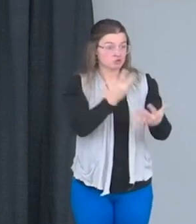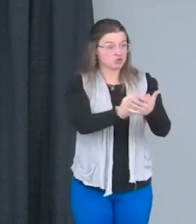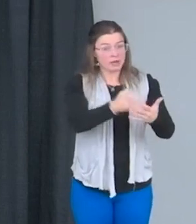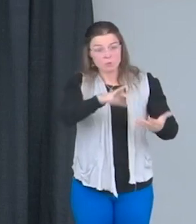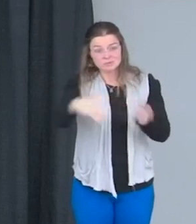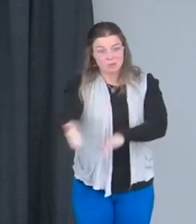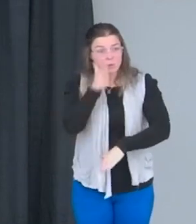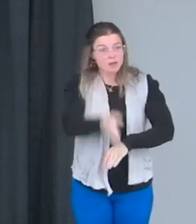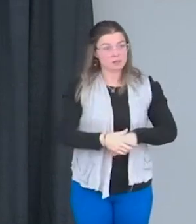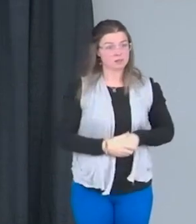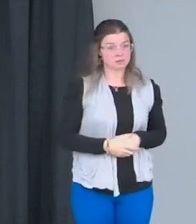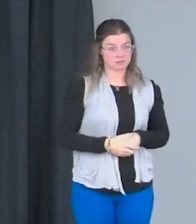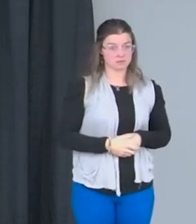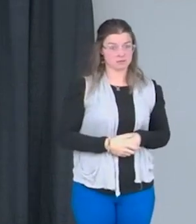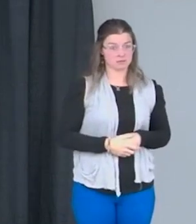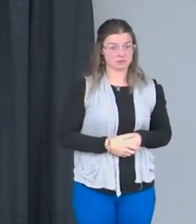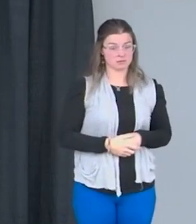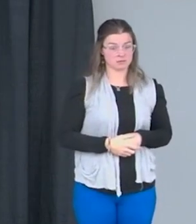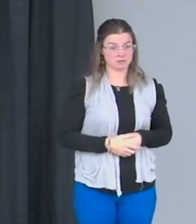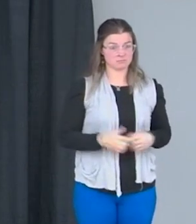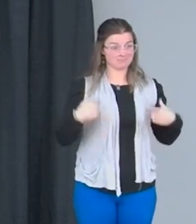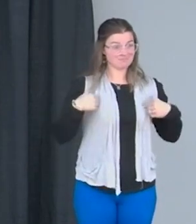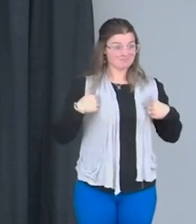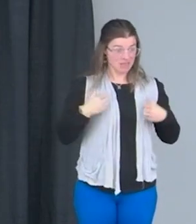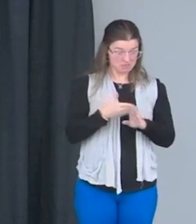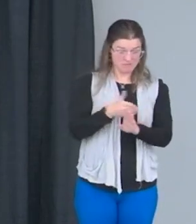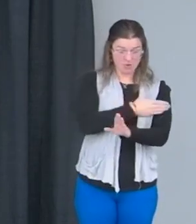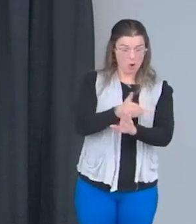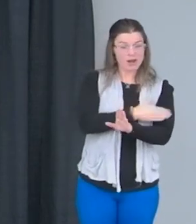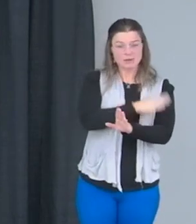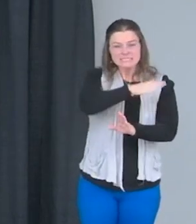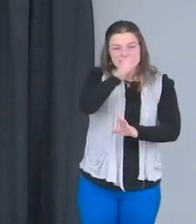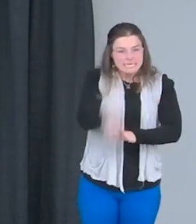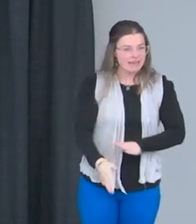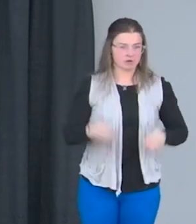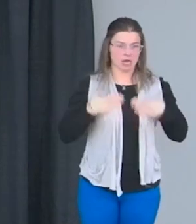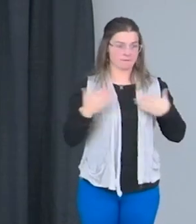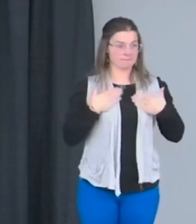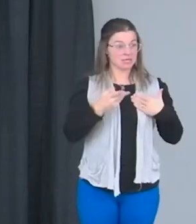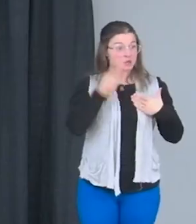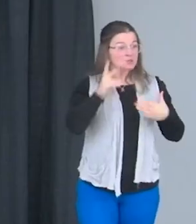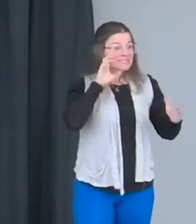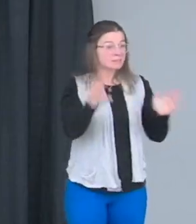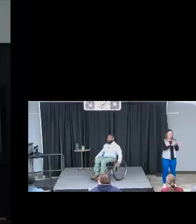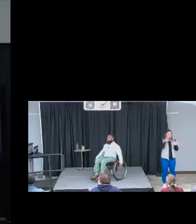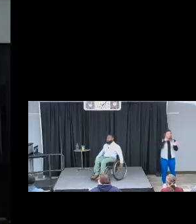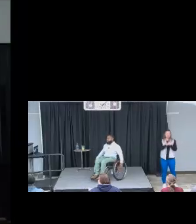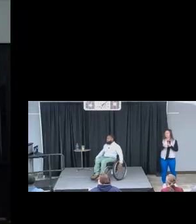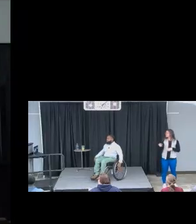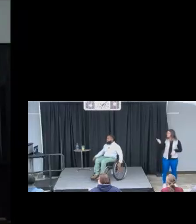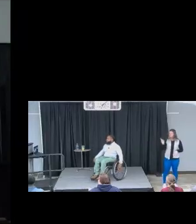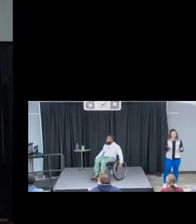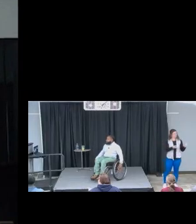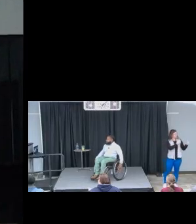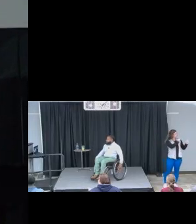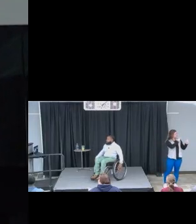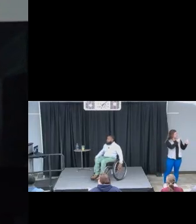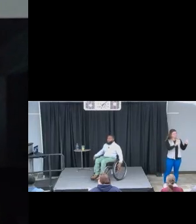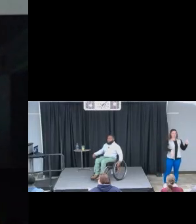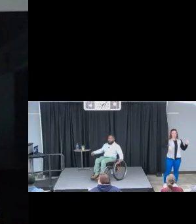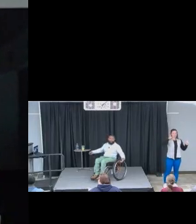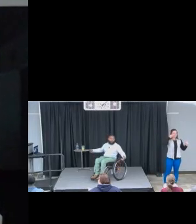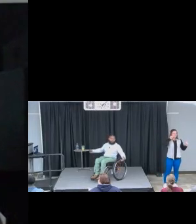Now, like I said, I was never a happy person. So as you look at visually, you look at these pictures. This is me growing up as a teenager.